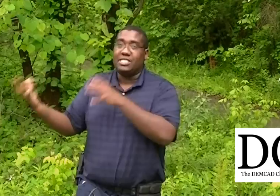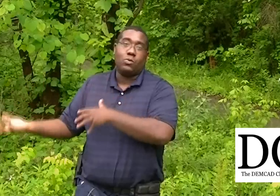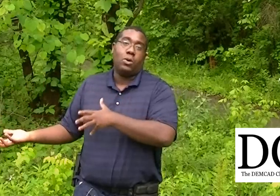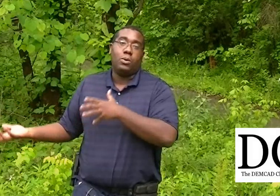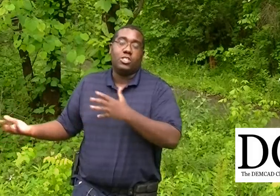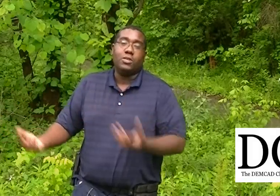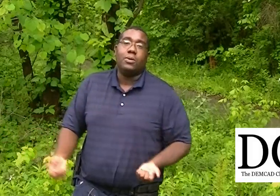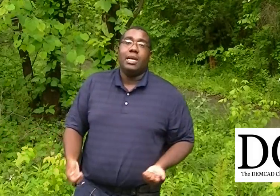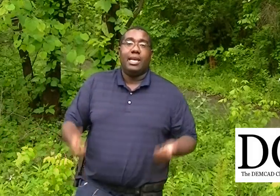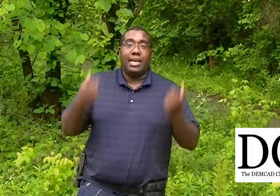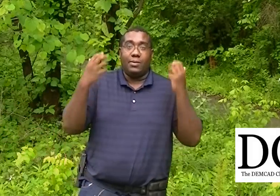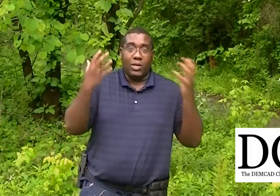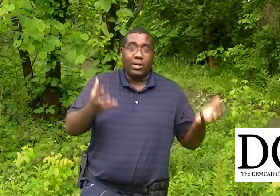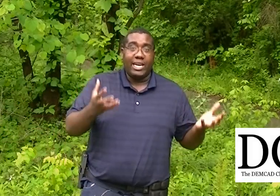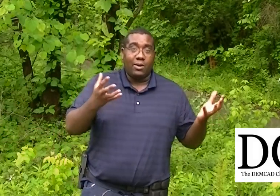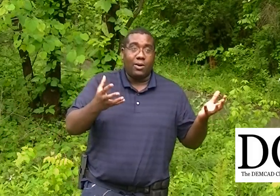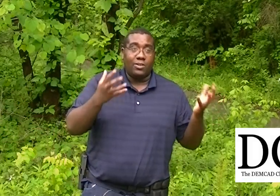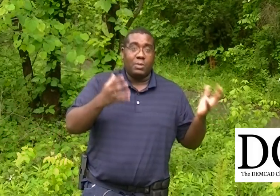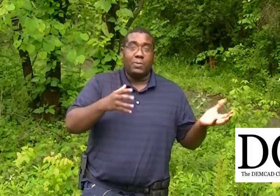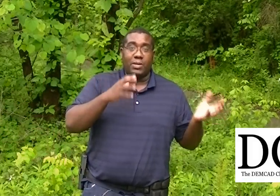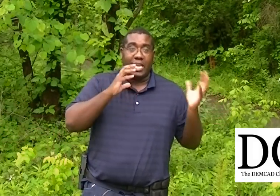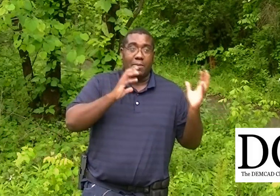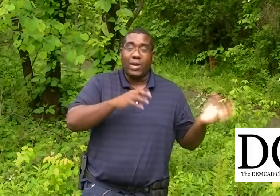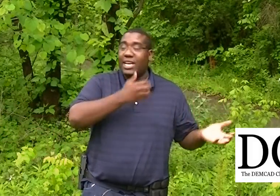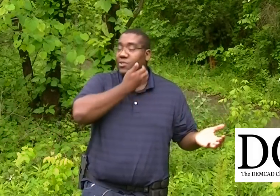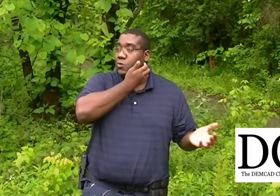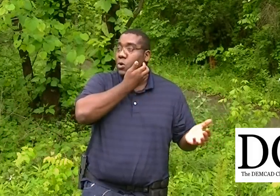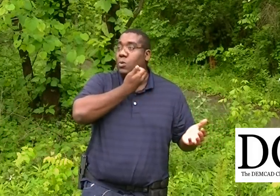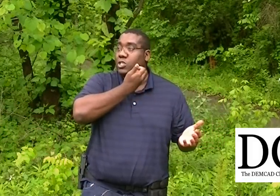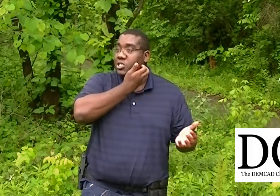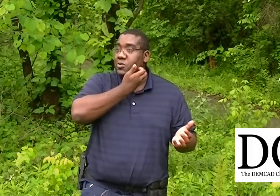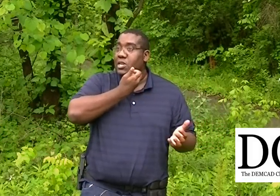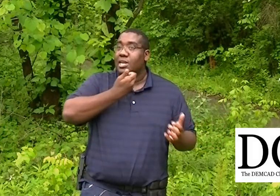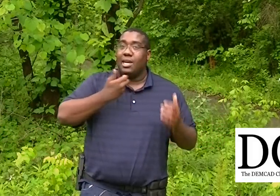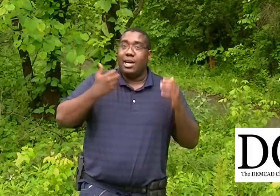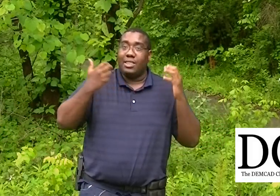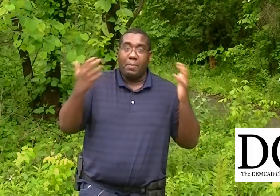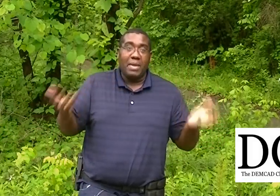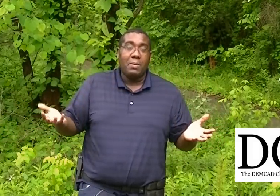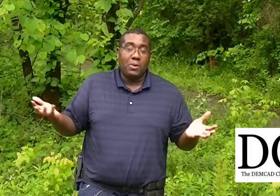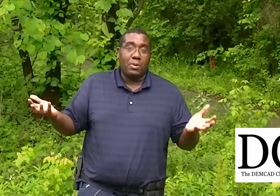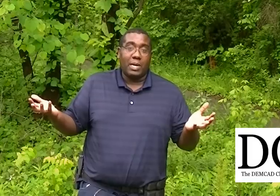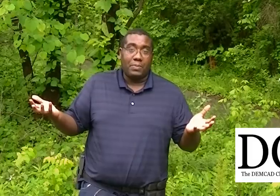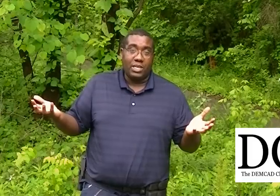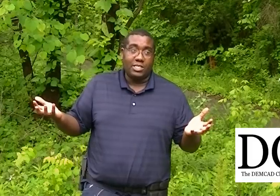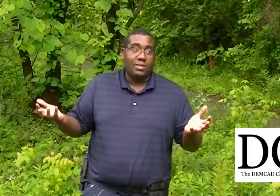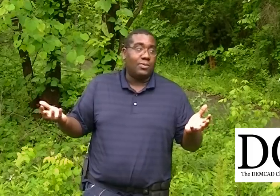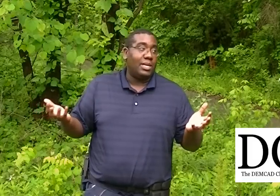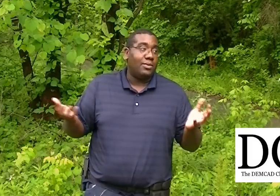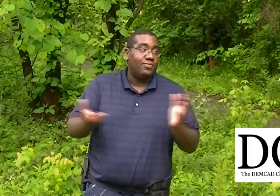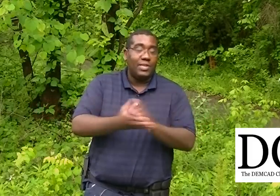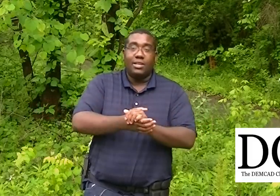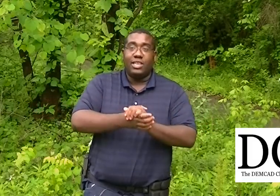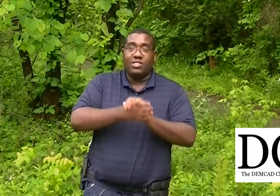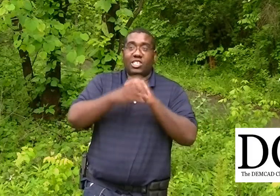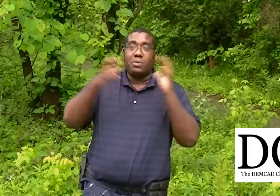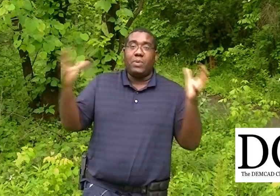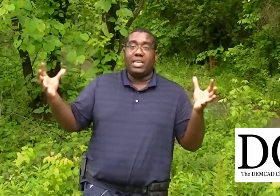after World War II. And we now call those people that came right after World War II the baby boomer population. Well, they're such a big